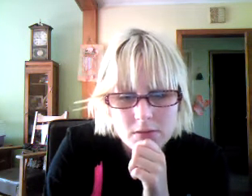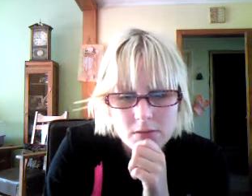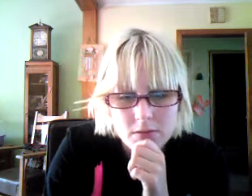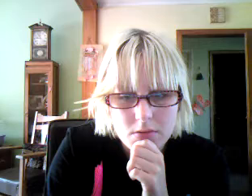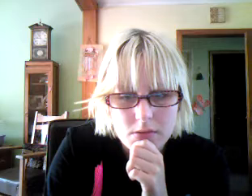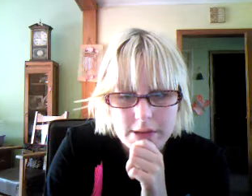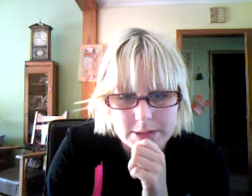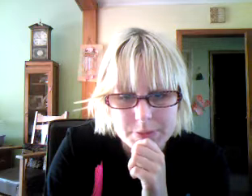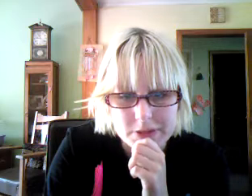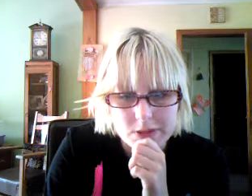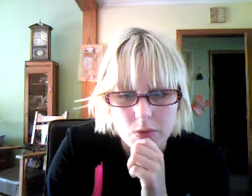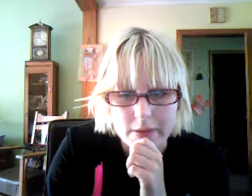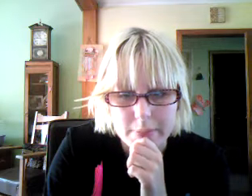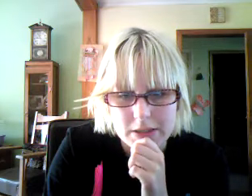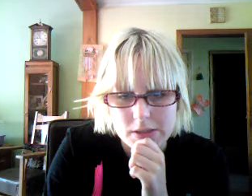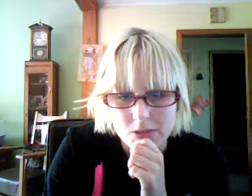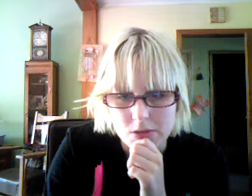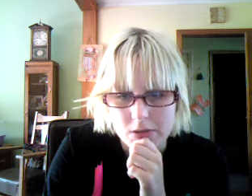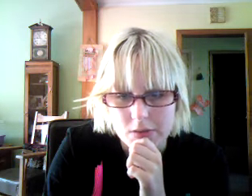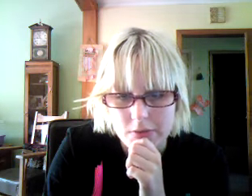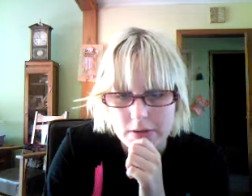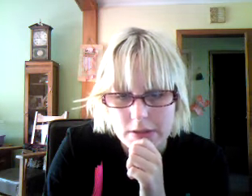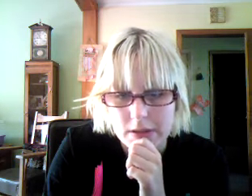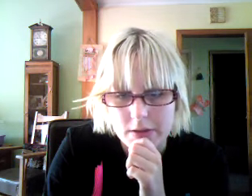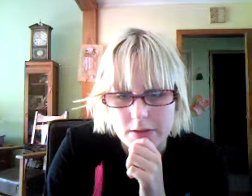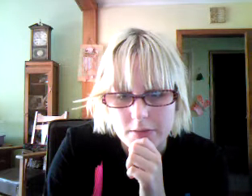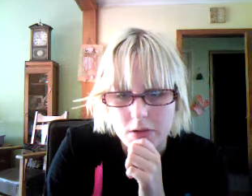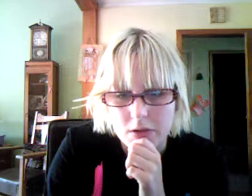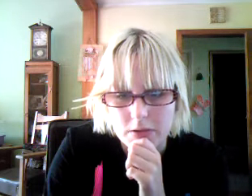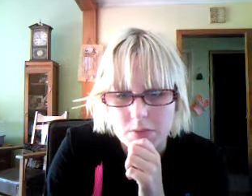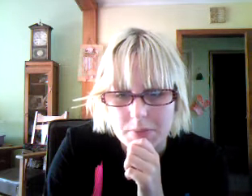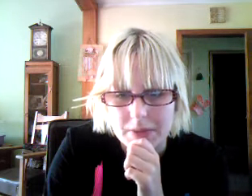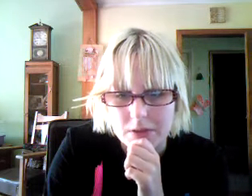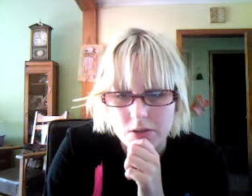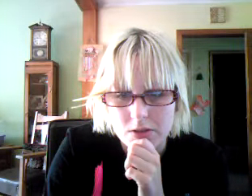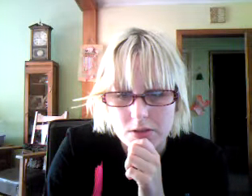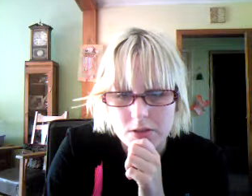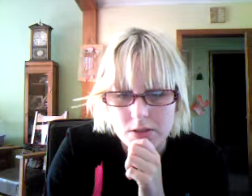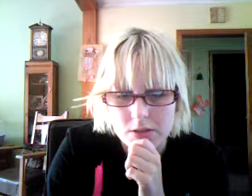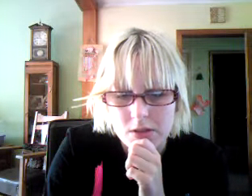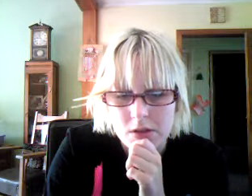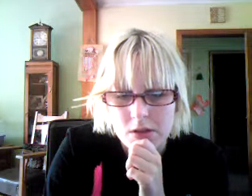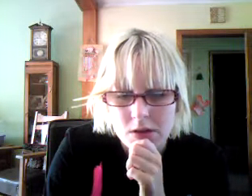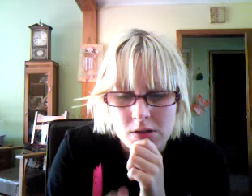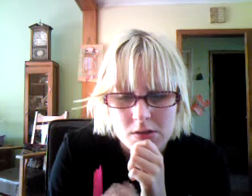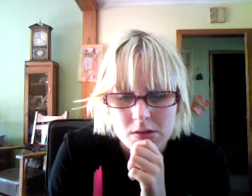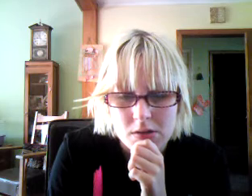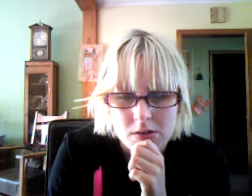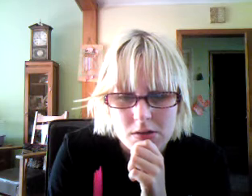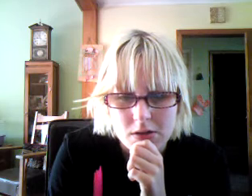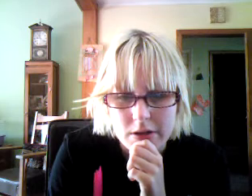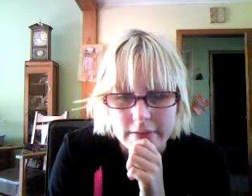Why lesbians don't like bisexuals or are afraid to get involved with bi-girls? Yes. Okay.